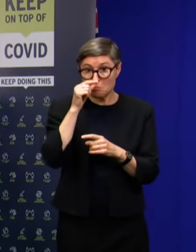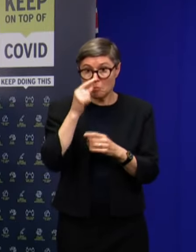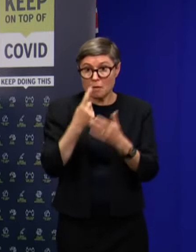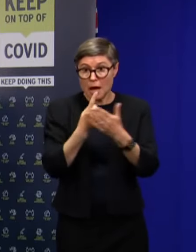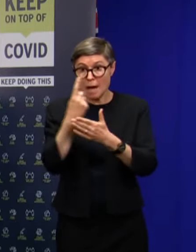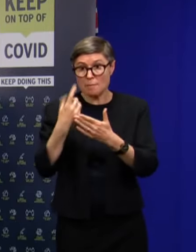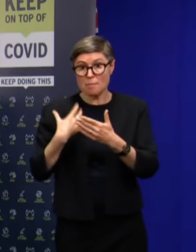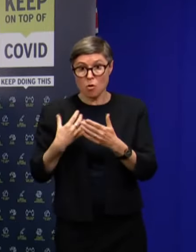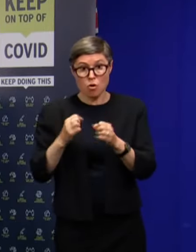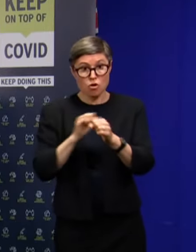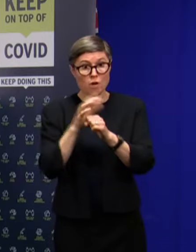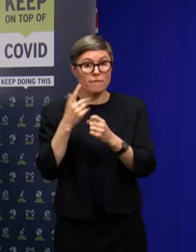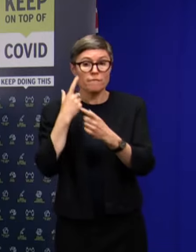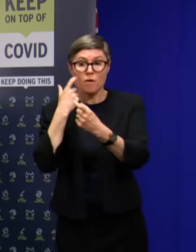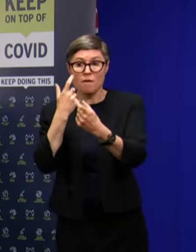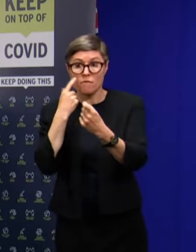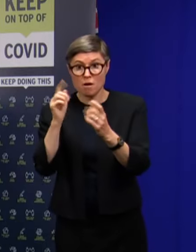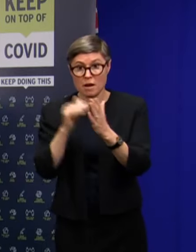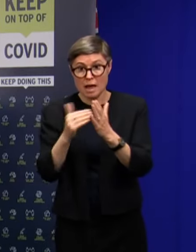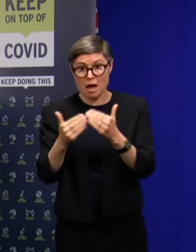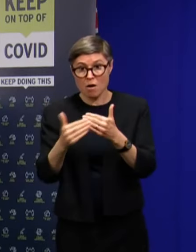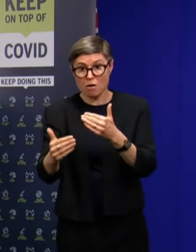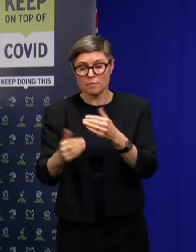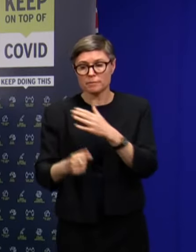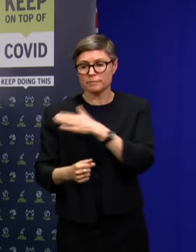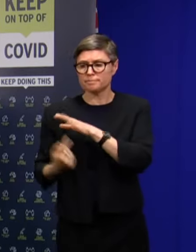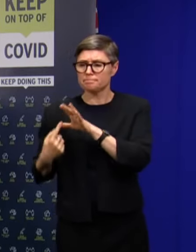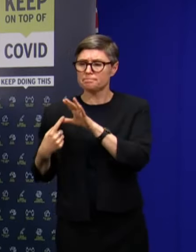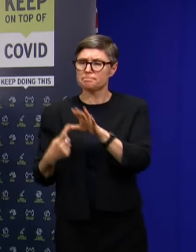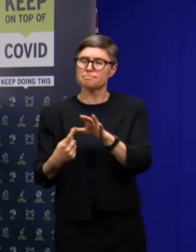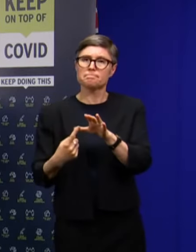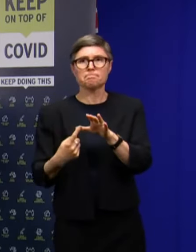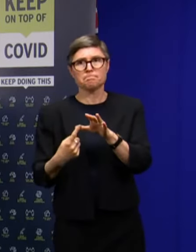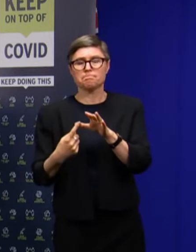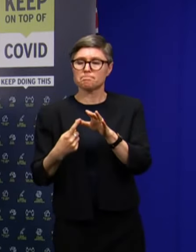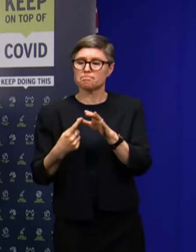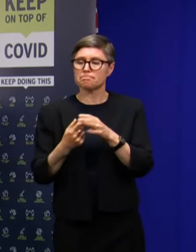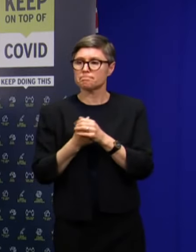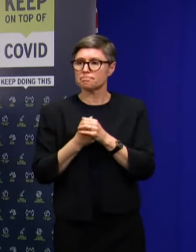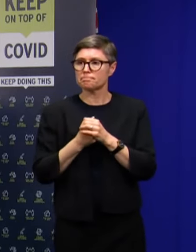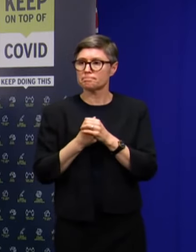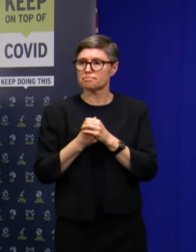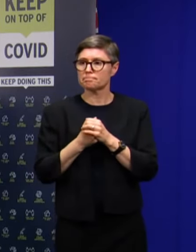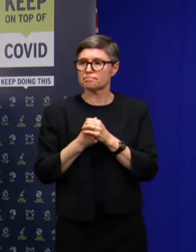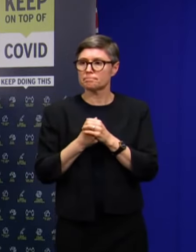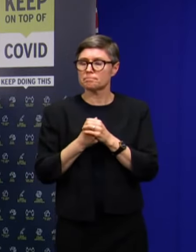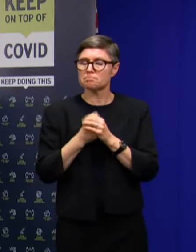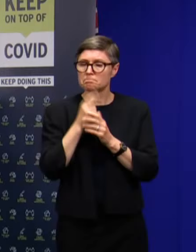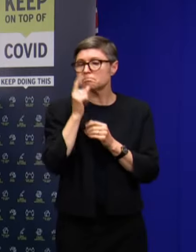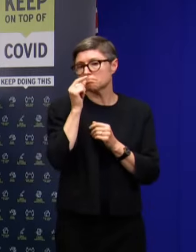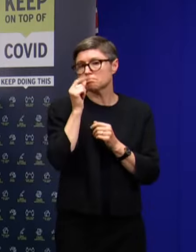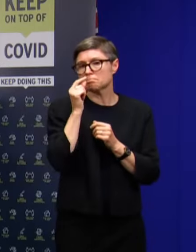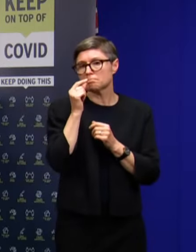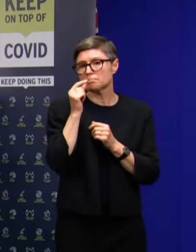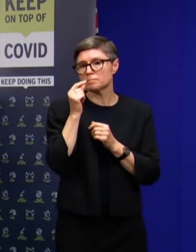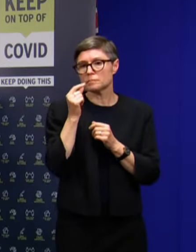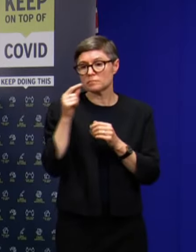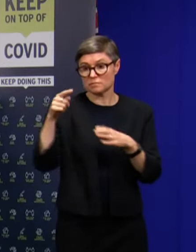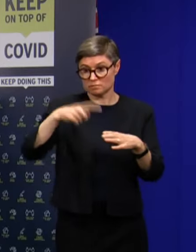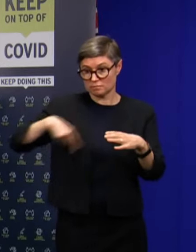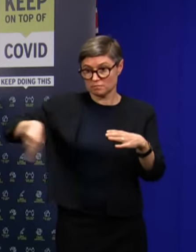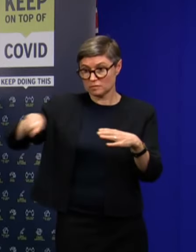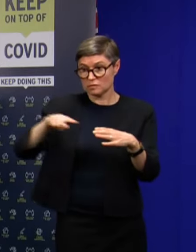cases based on what we now know? I think there's a good chance that one of these